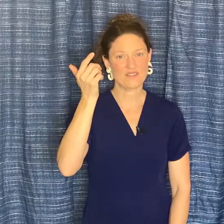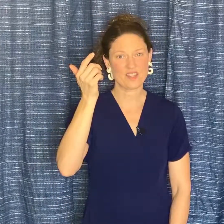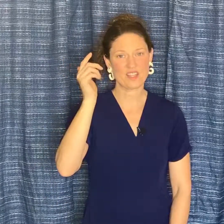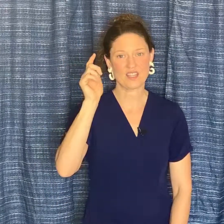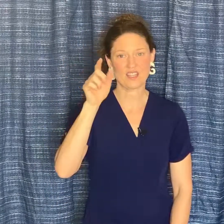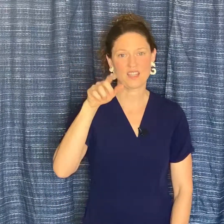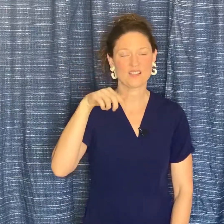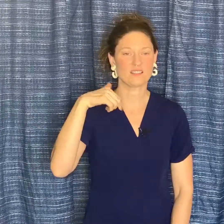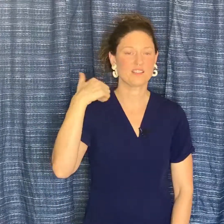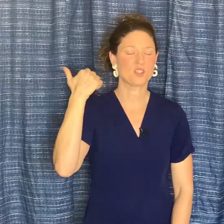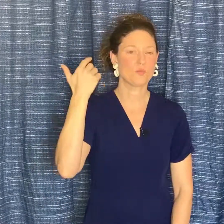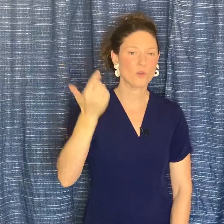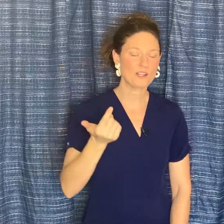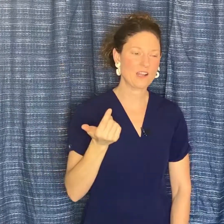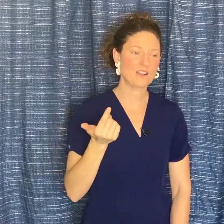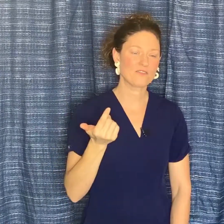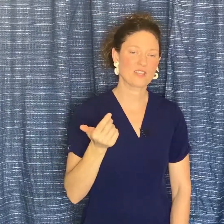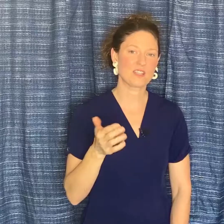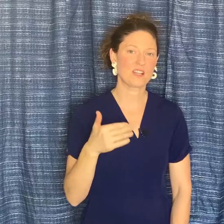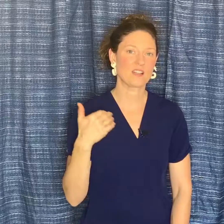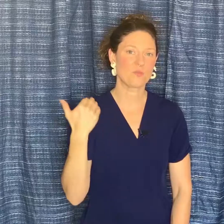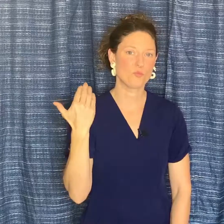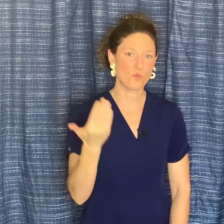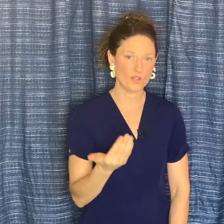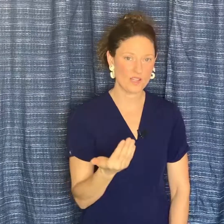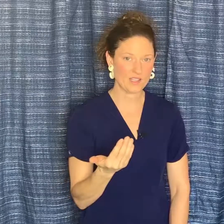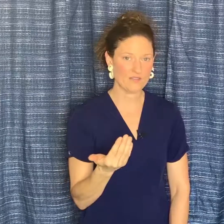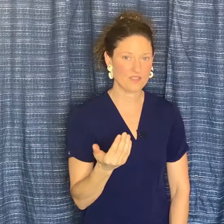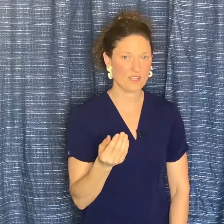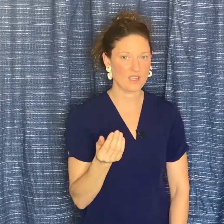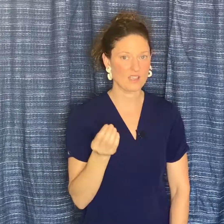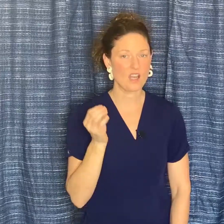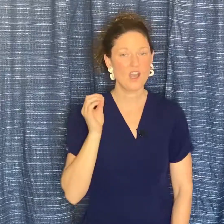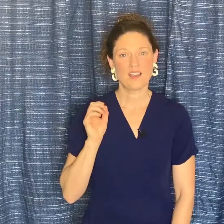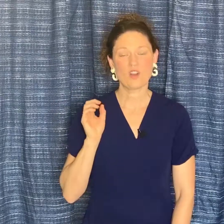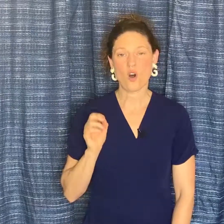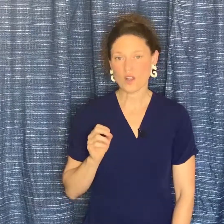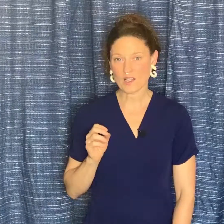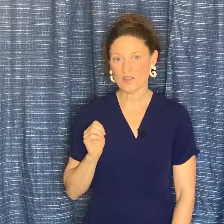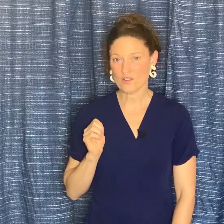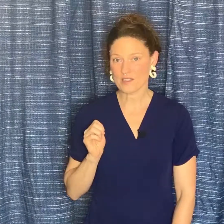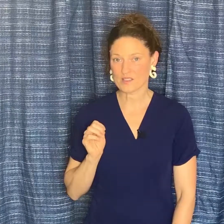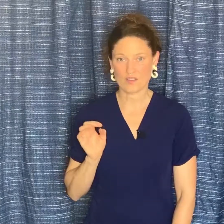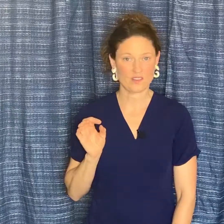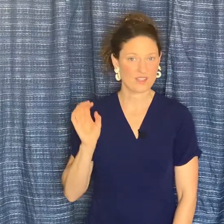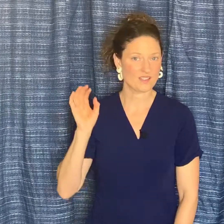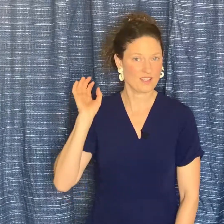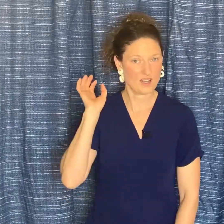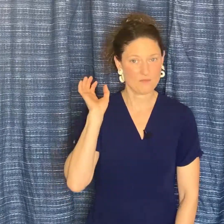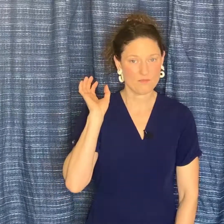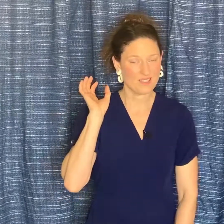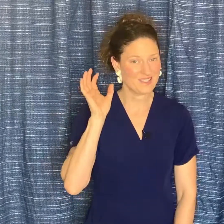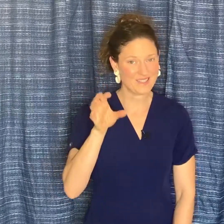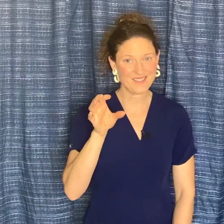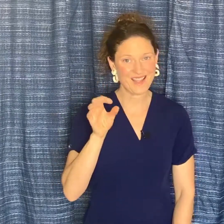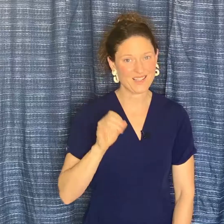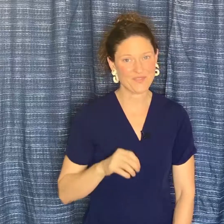thinking and it leads to more negative thinking and more negative thinking and all I notice are the things that I am dissatisfied